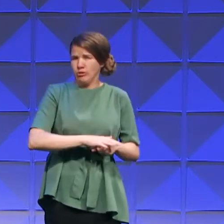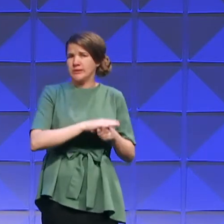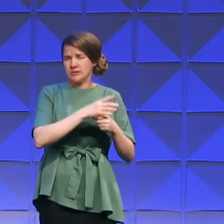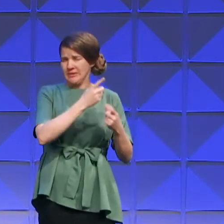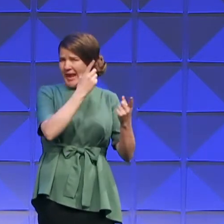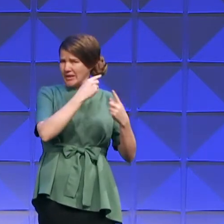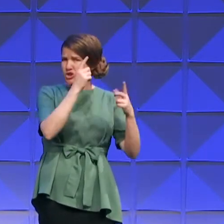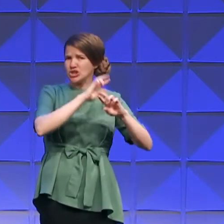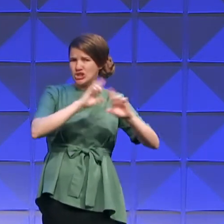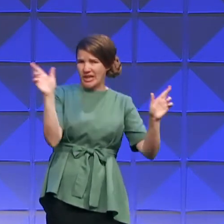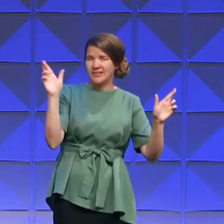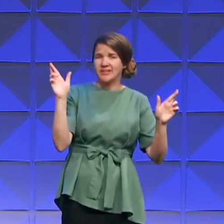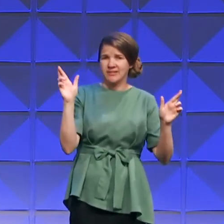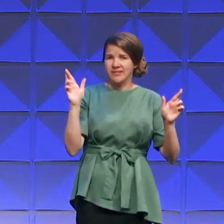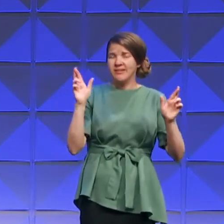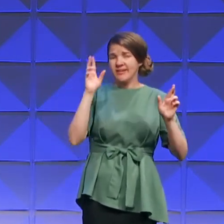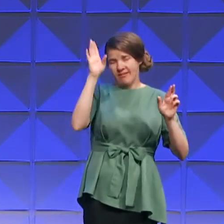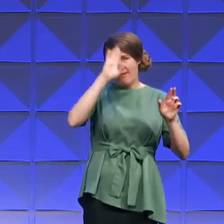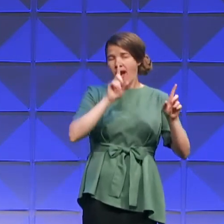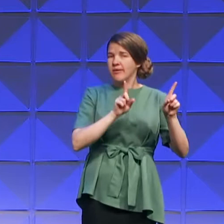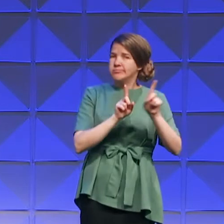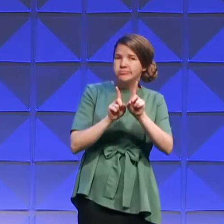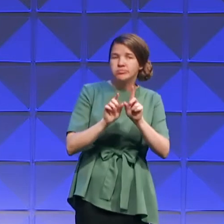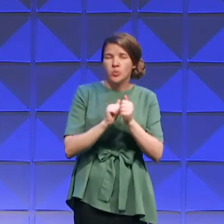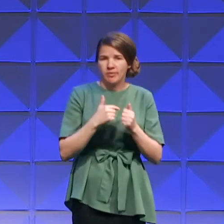in the way in which I went.